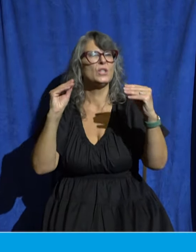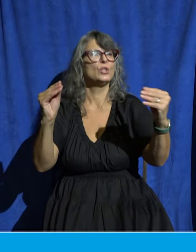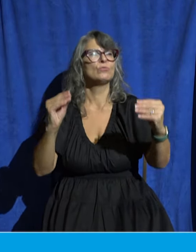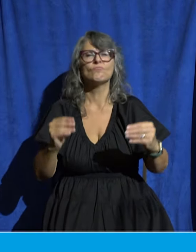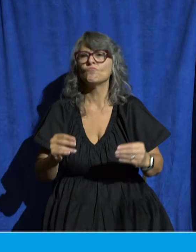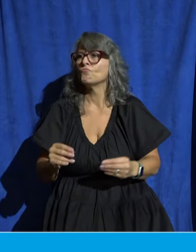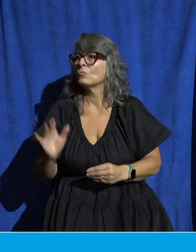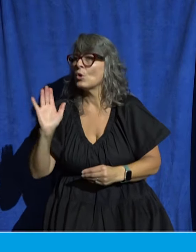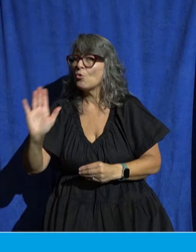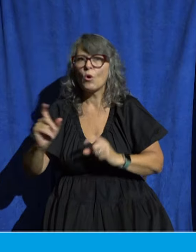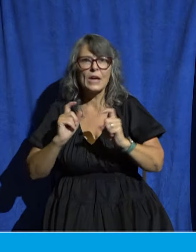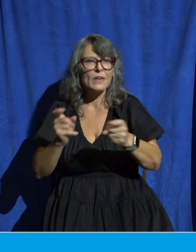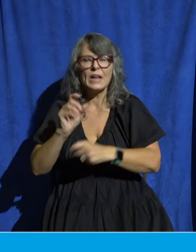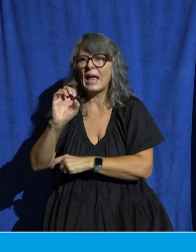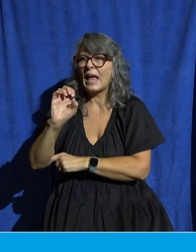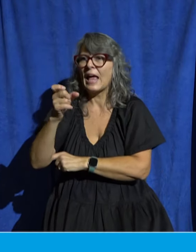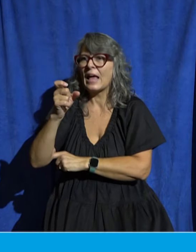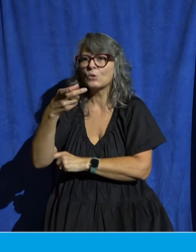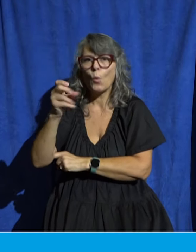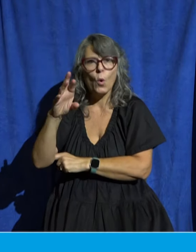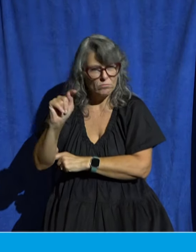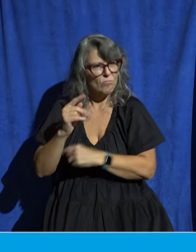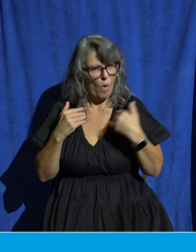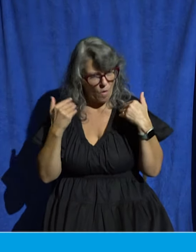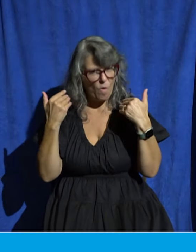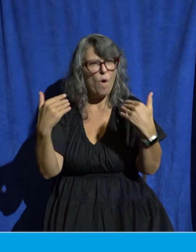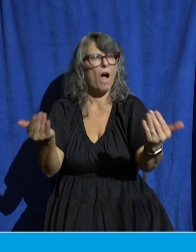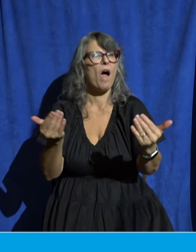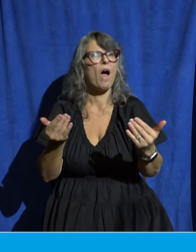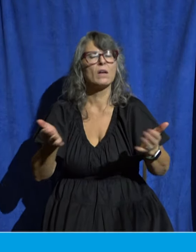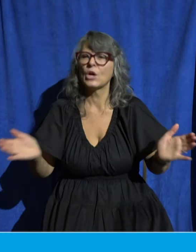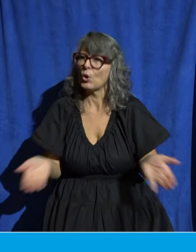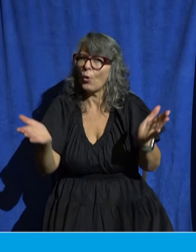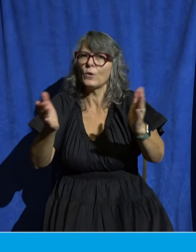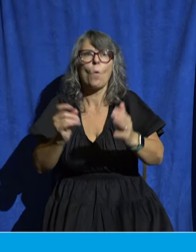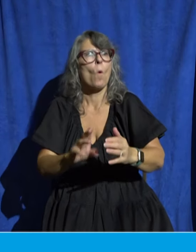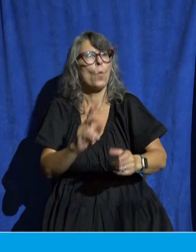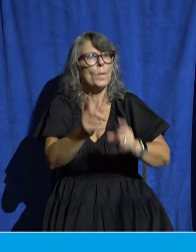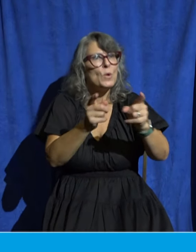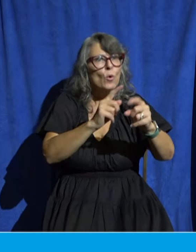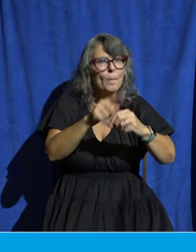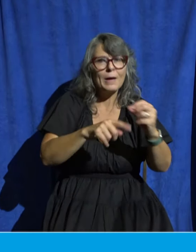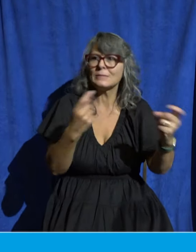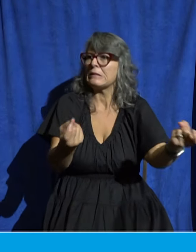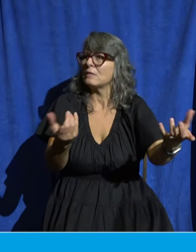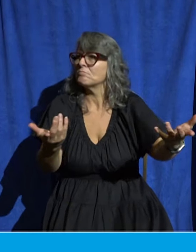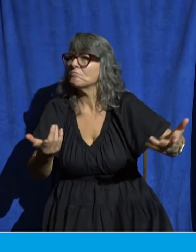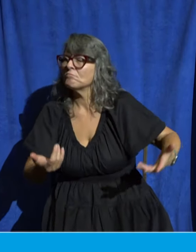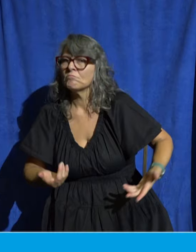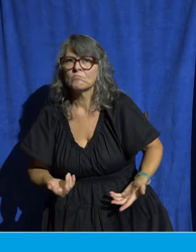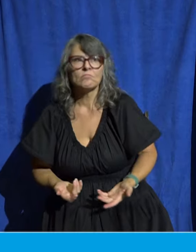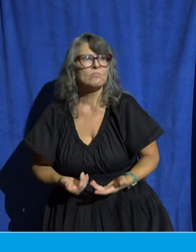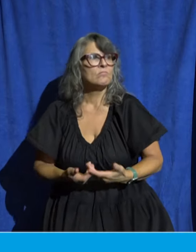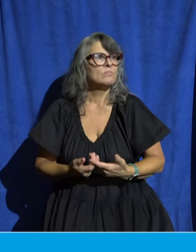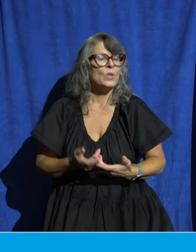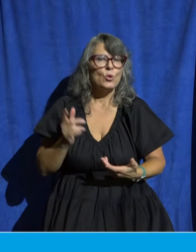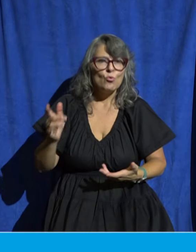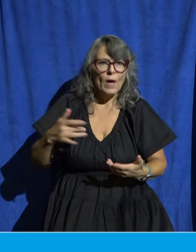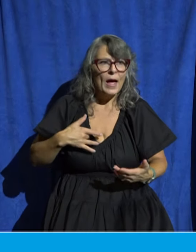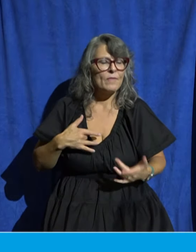encouragement or warning others about sin. If you're gifted and extending mercy extend mercy. You have a gift so let's use